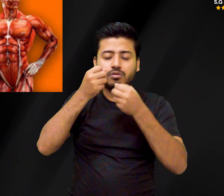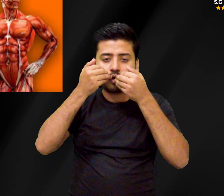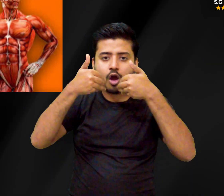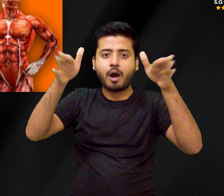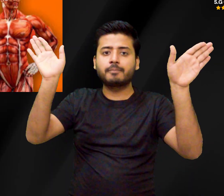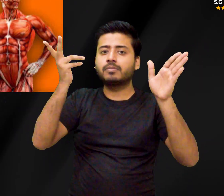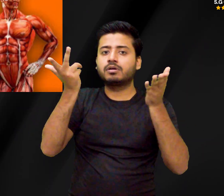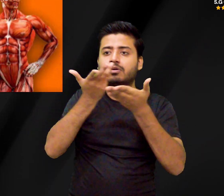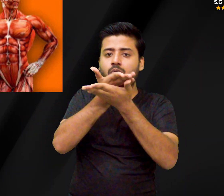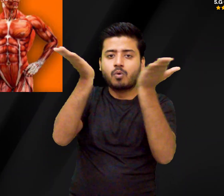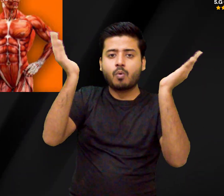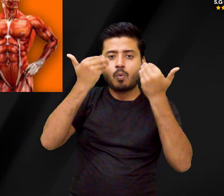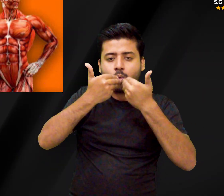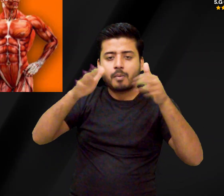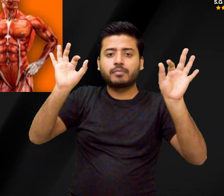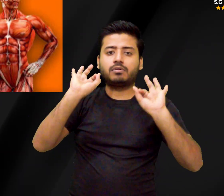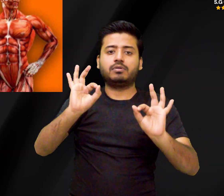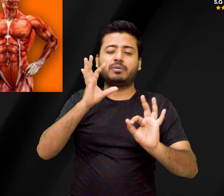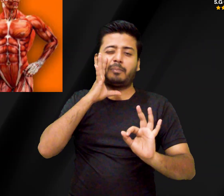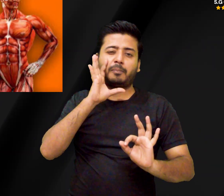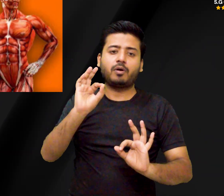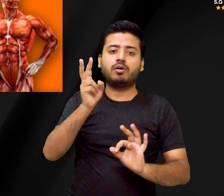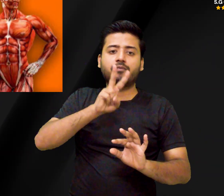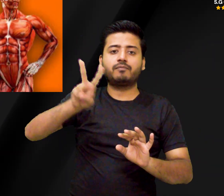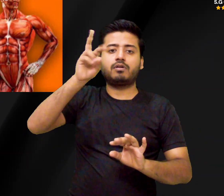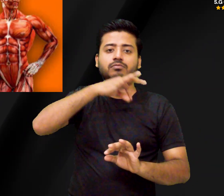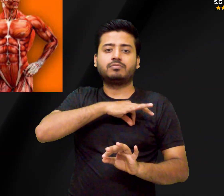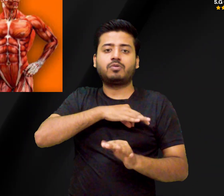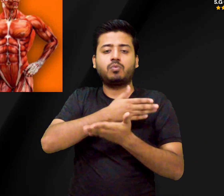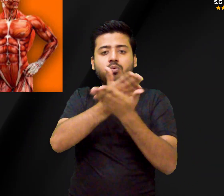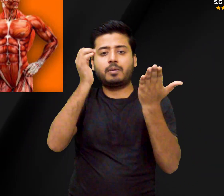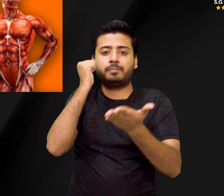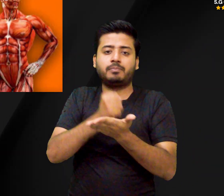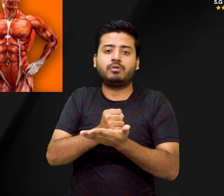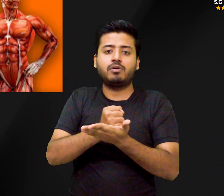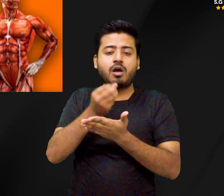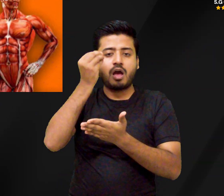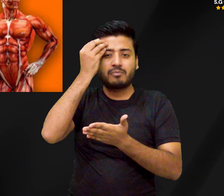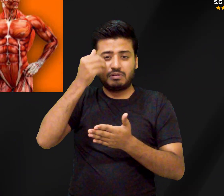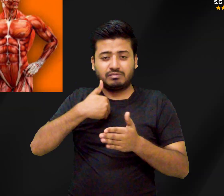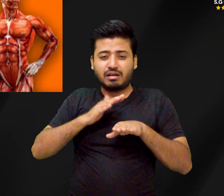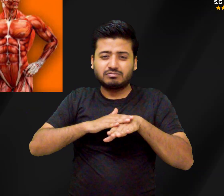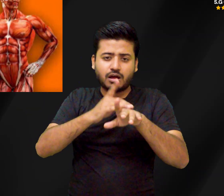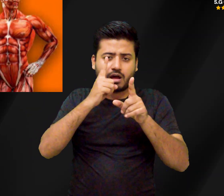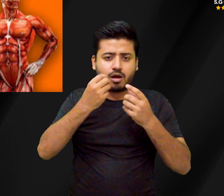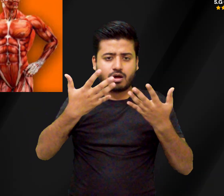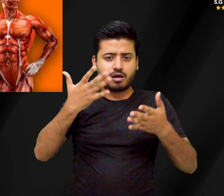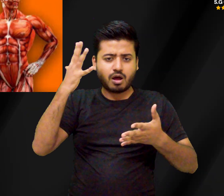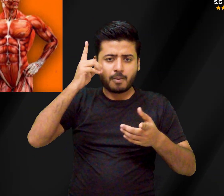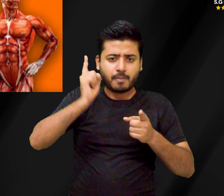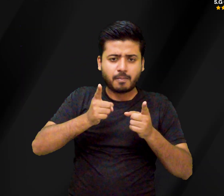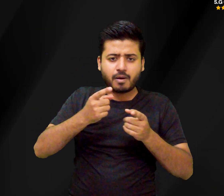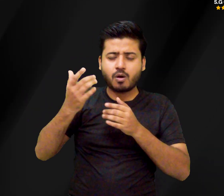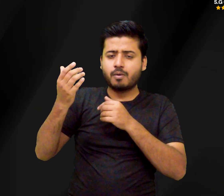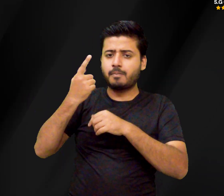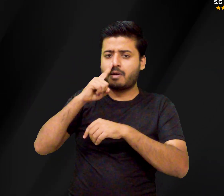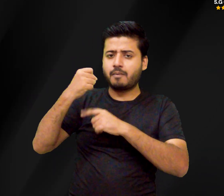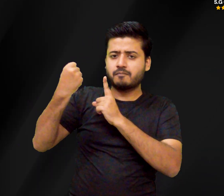yolks, and fortified milk or cereals. Supplements. If diet and sun exposure are insufficient, a doctor may